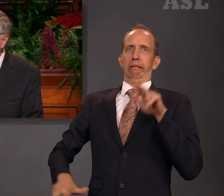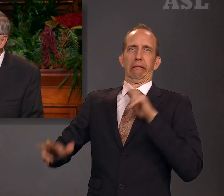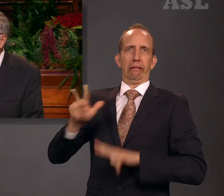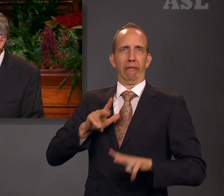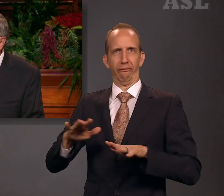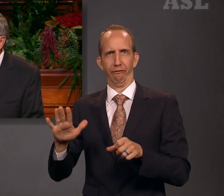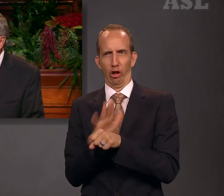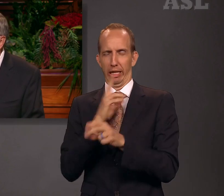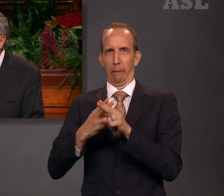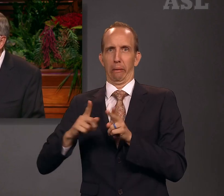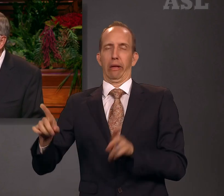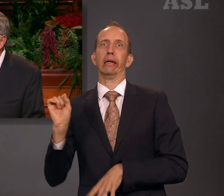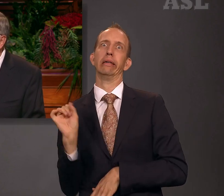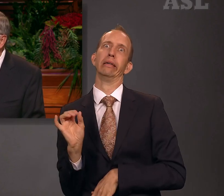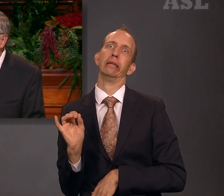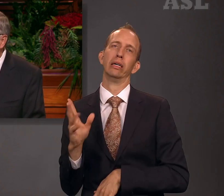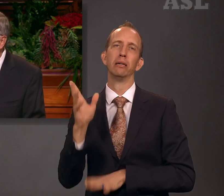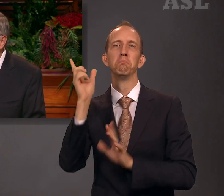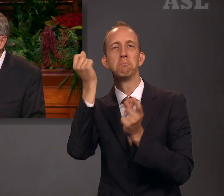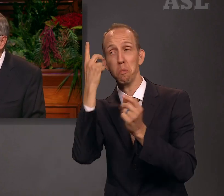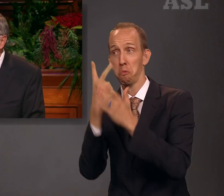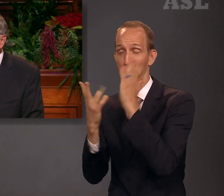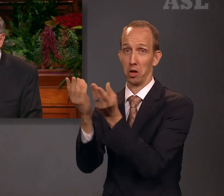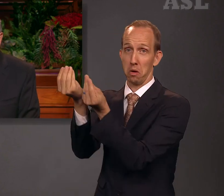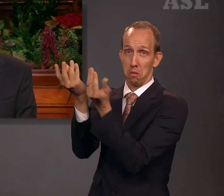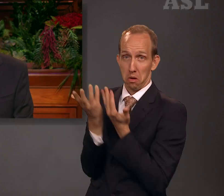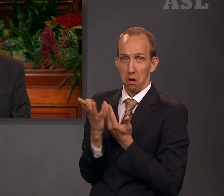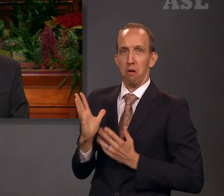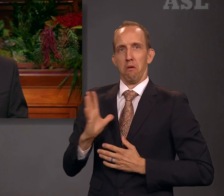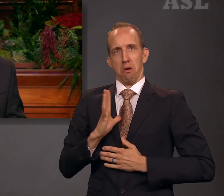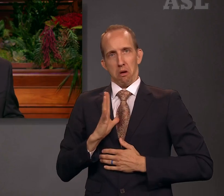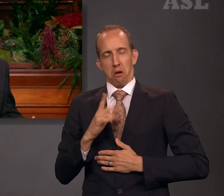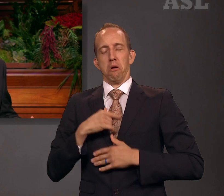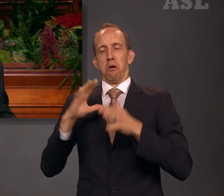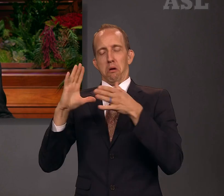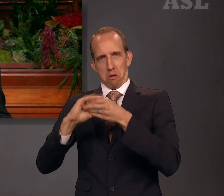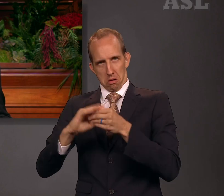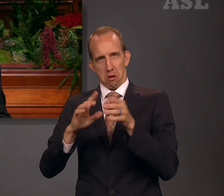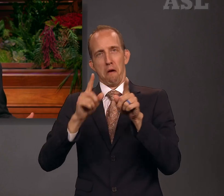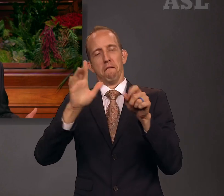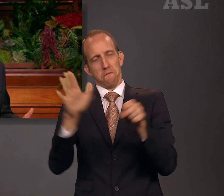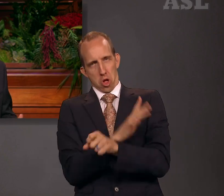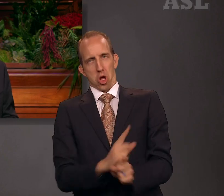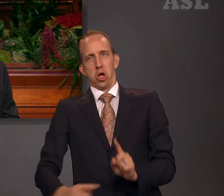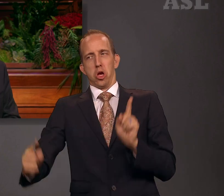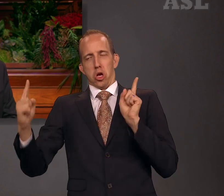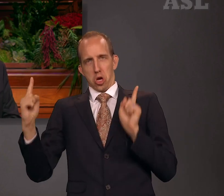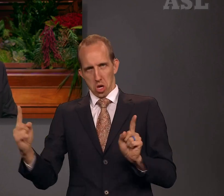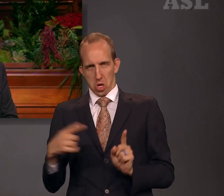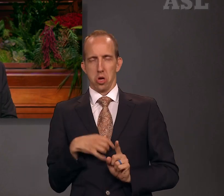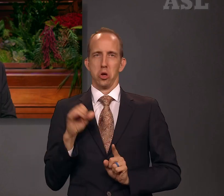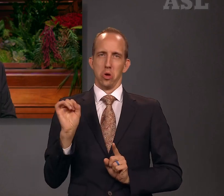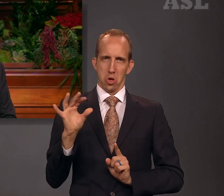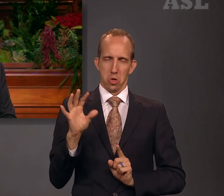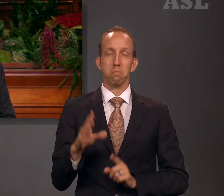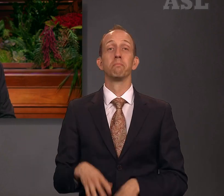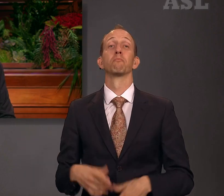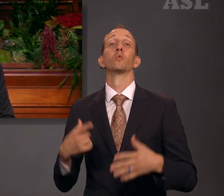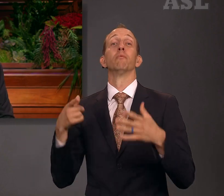prophet's counsel, he persists. On one occasion, he was visiting a friend at a church of another faith.